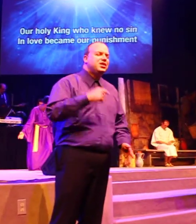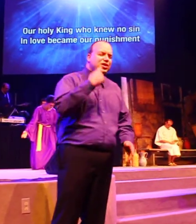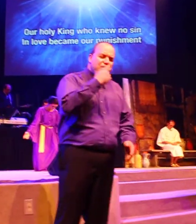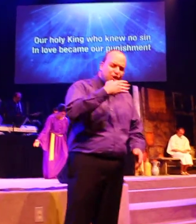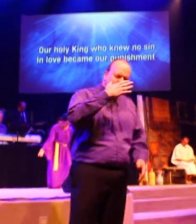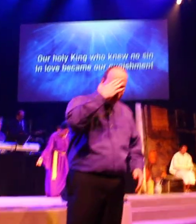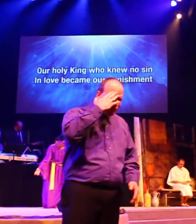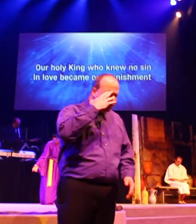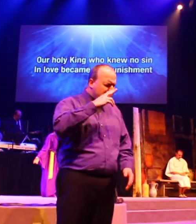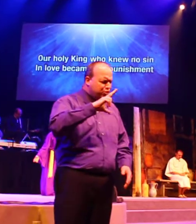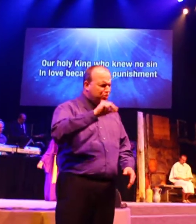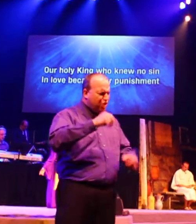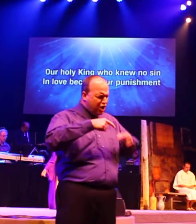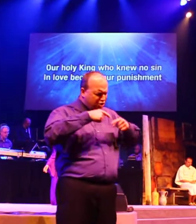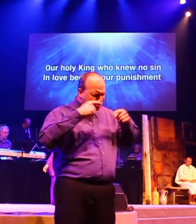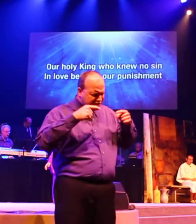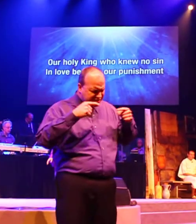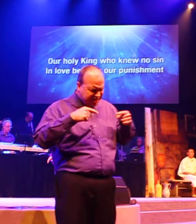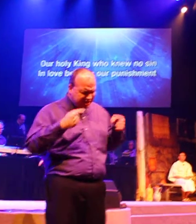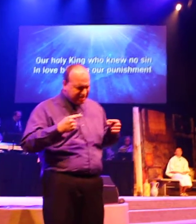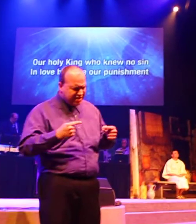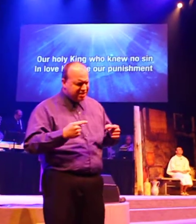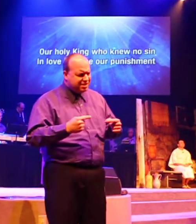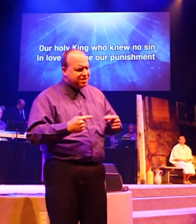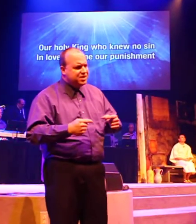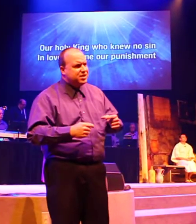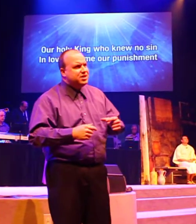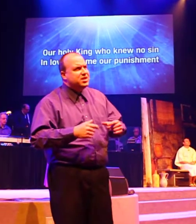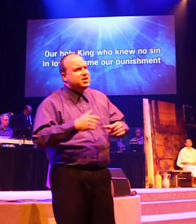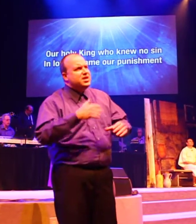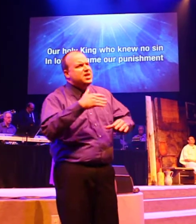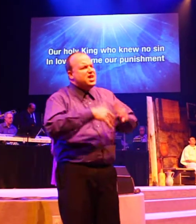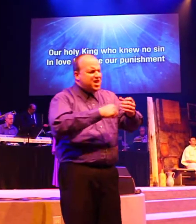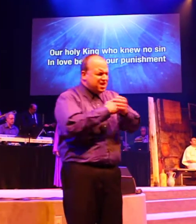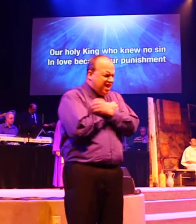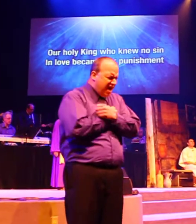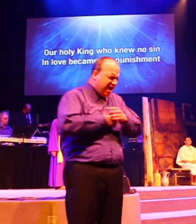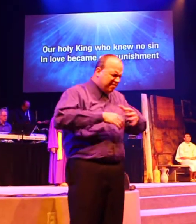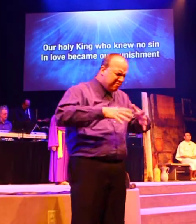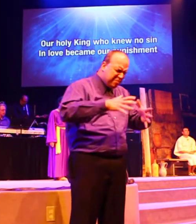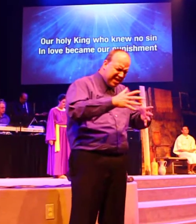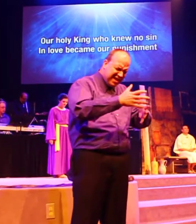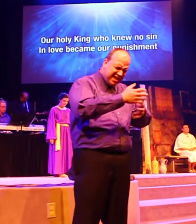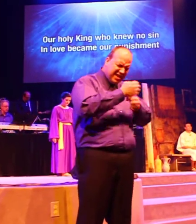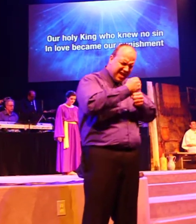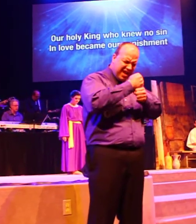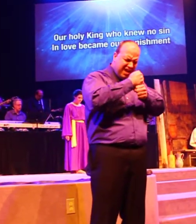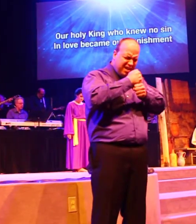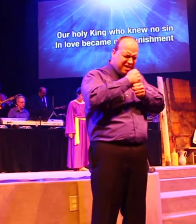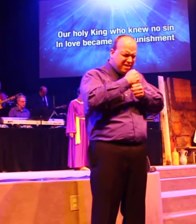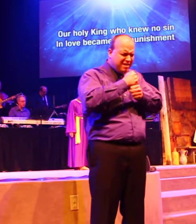I will sing, and I will be in air